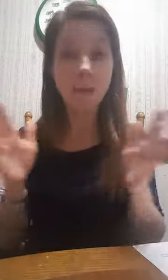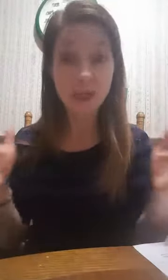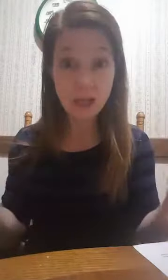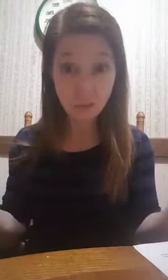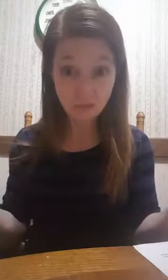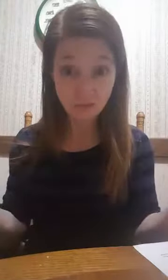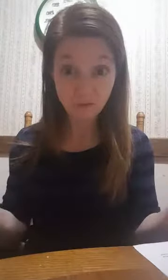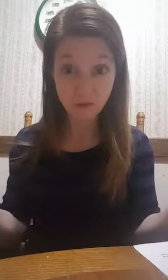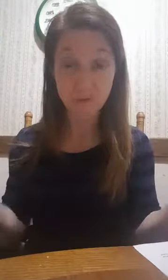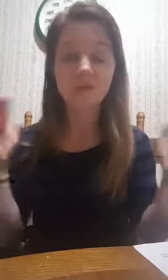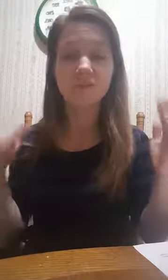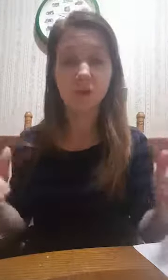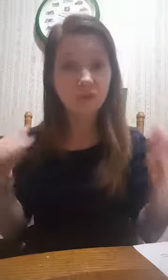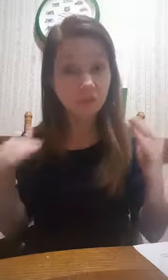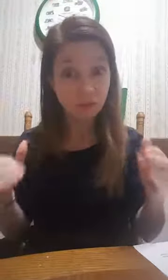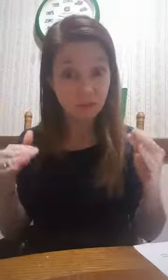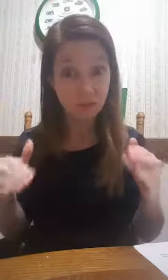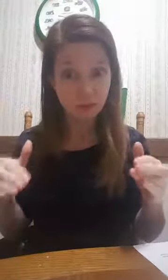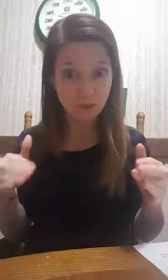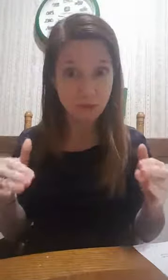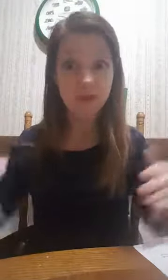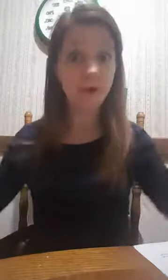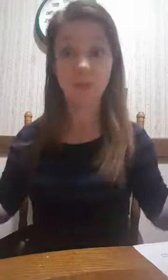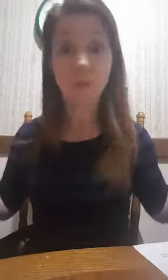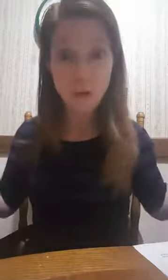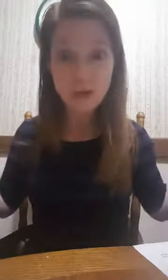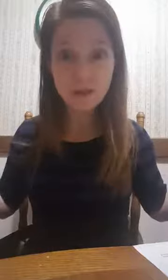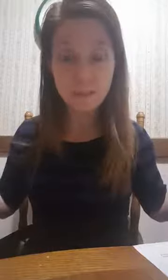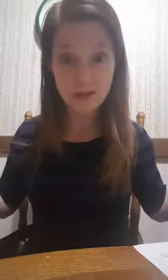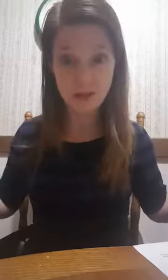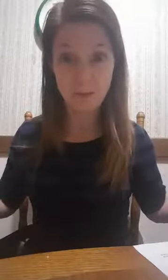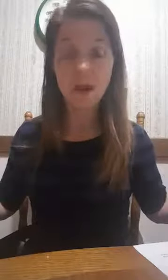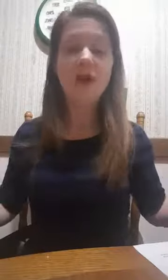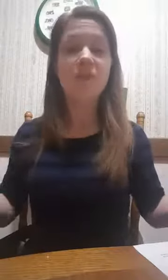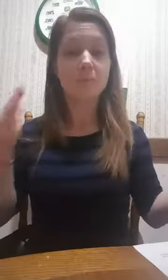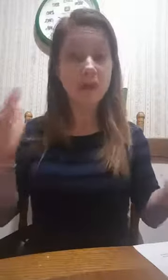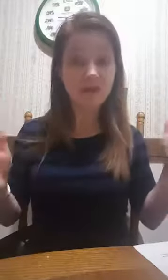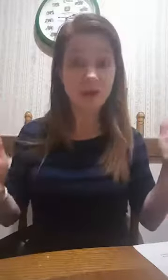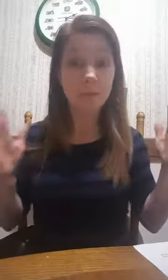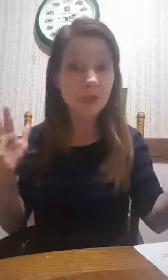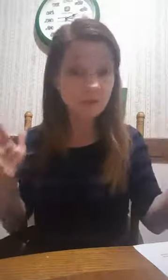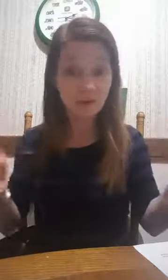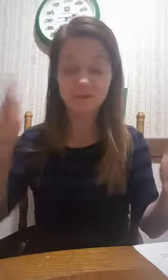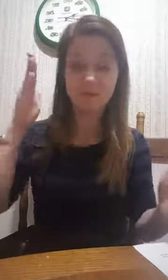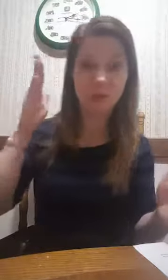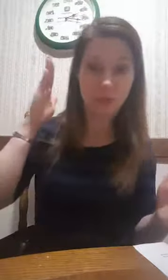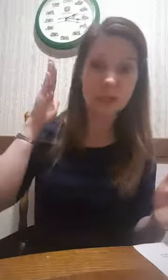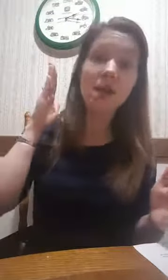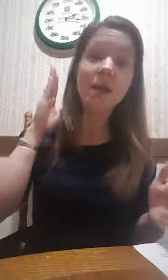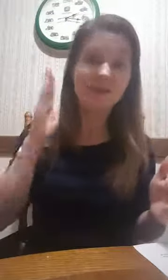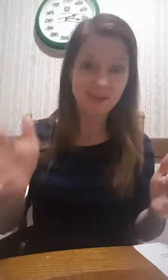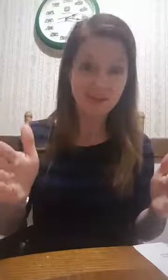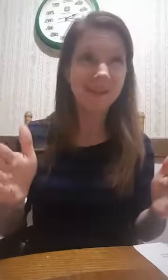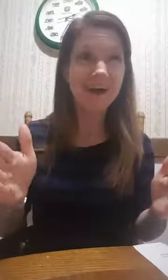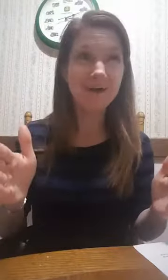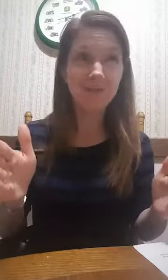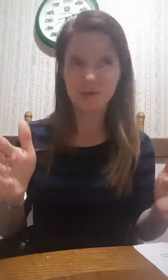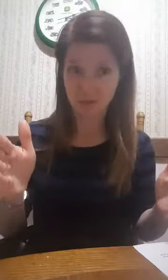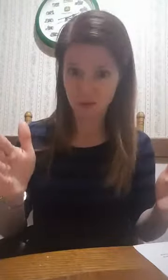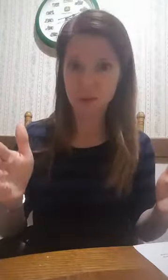many hours you sleep as long as you're sleeping during the money time. So, when is the money time? The money time, he says, is between 10 o'clock, which is in 20